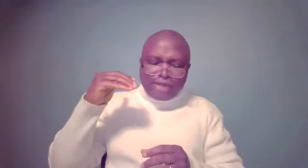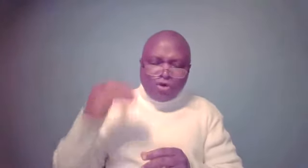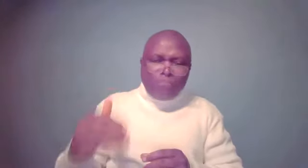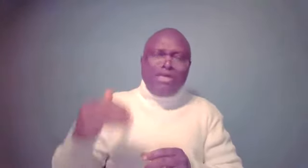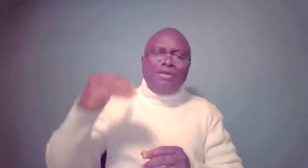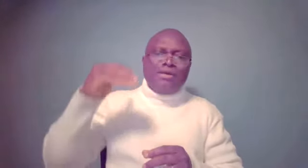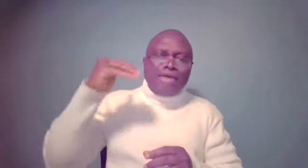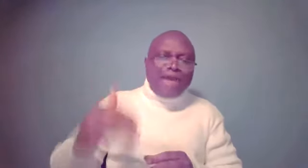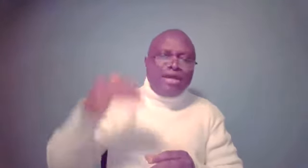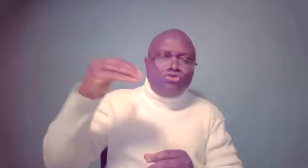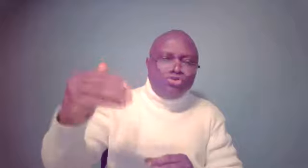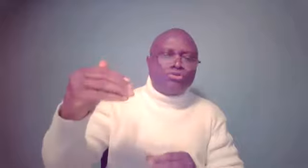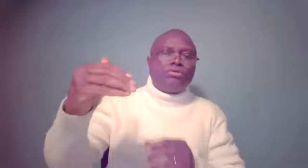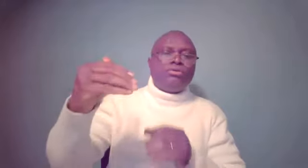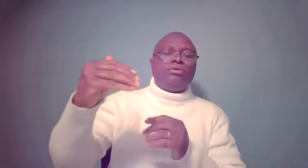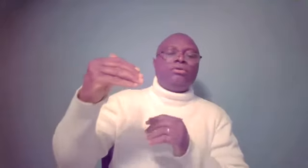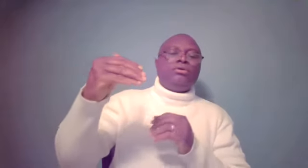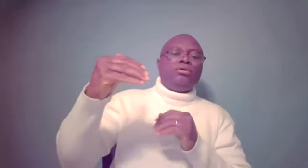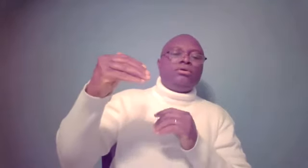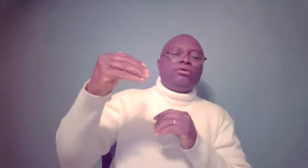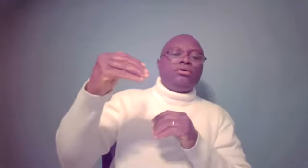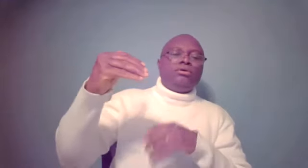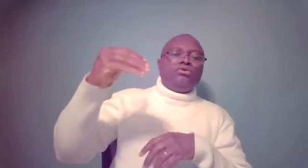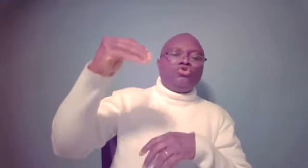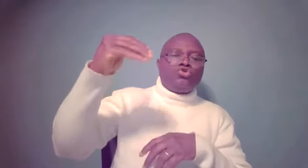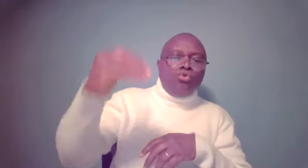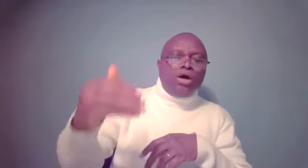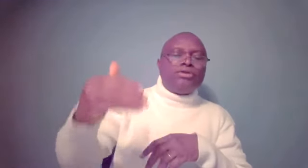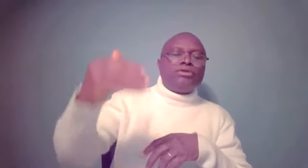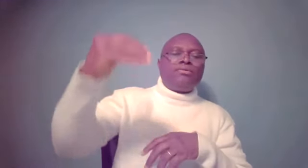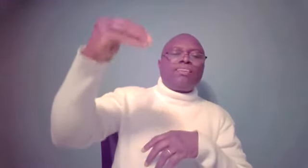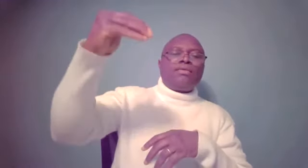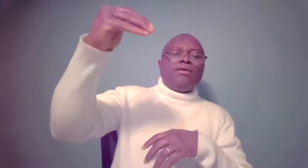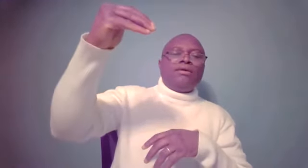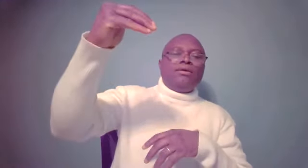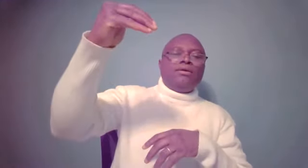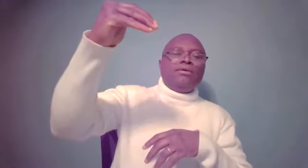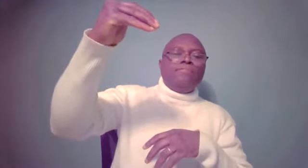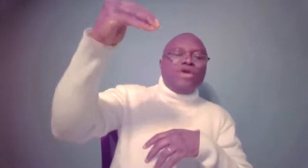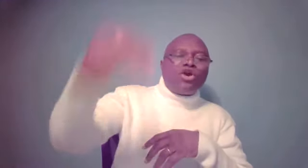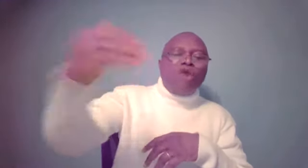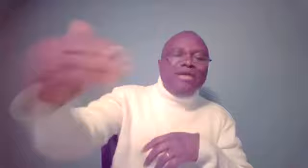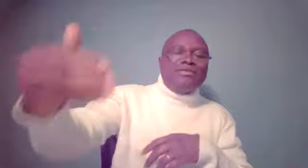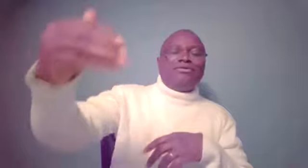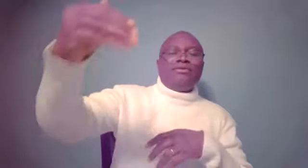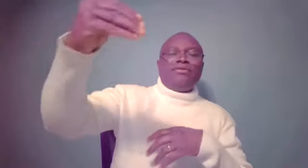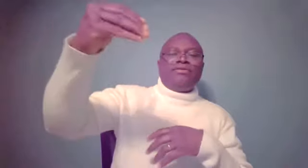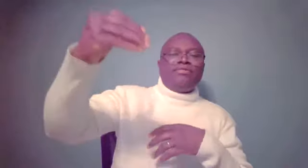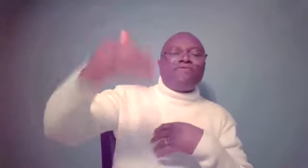Naomi guided Ruth toward becoming the